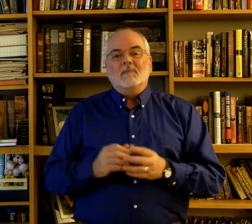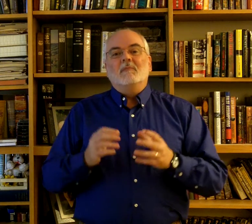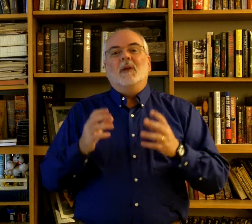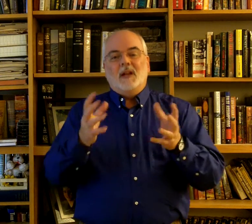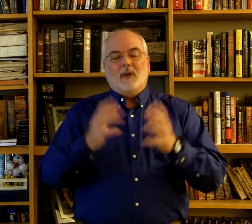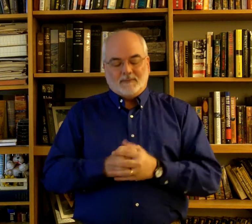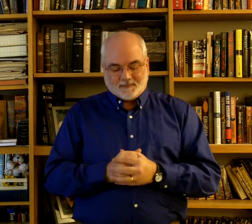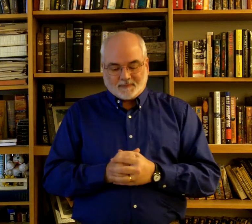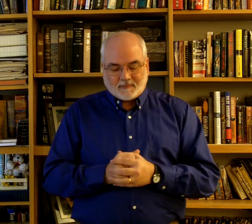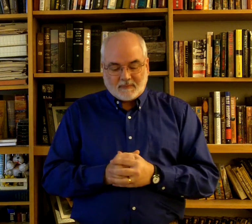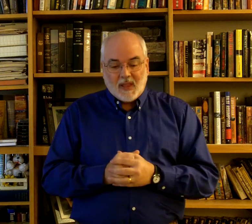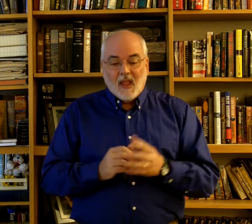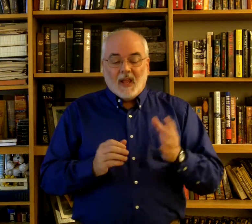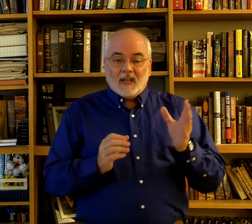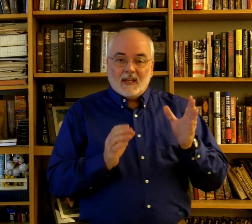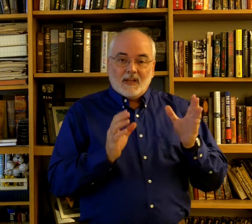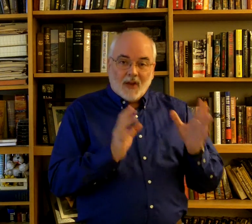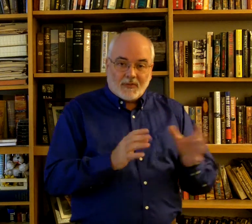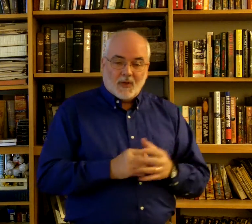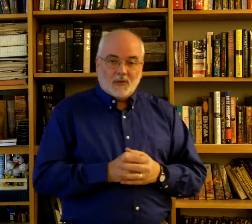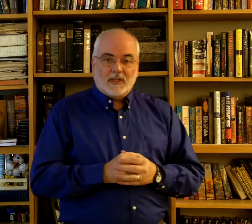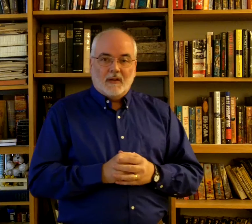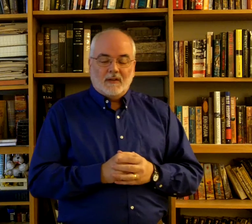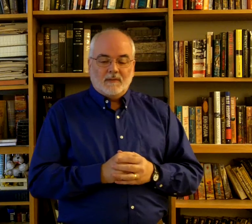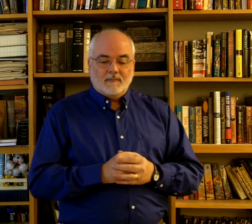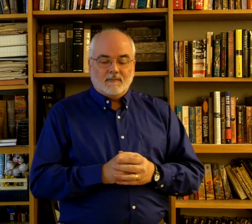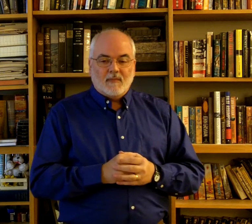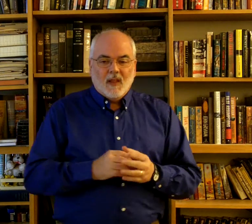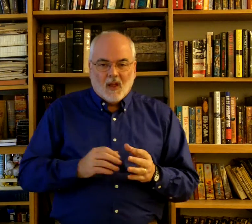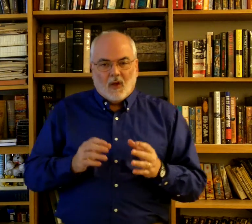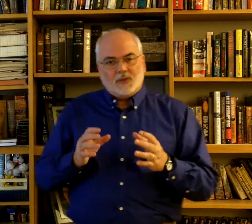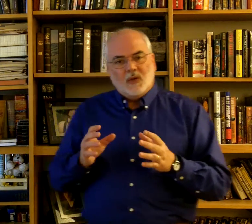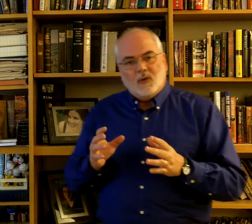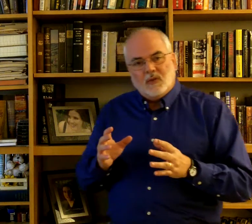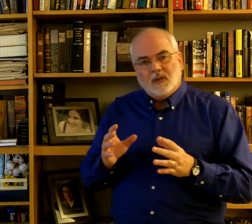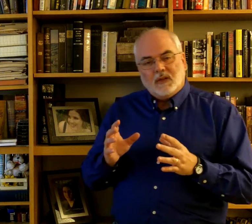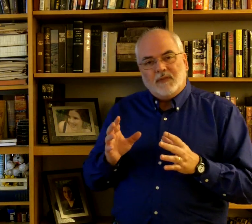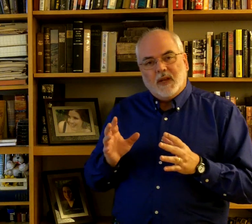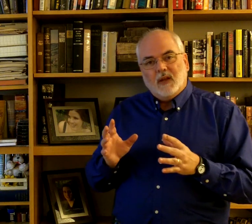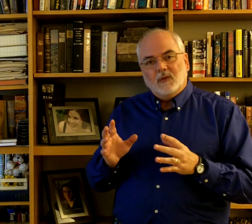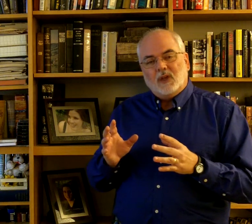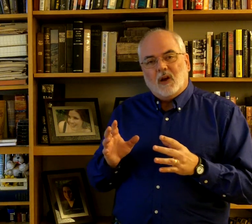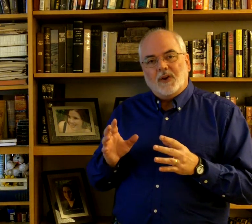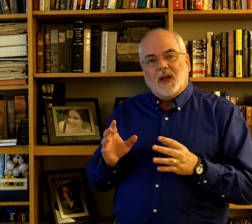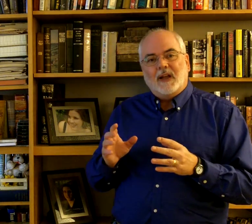But, anyway, not the gold standard. Also, the videos are not